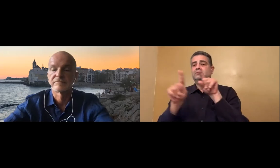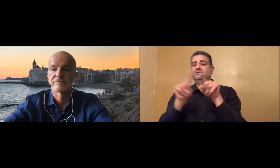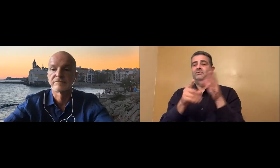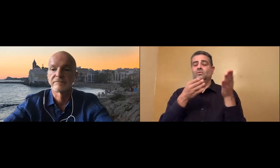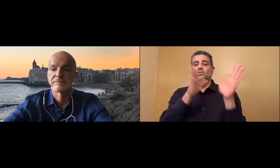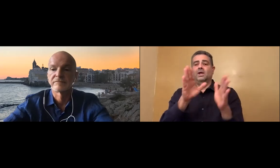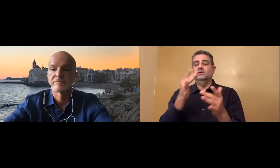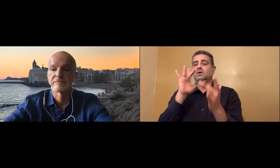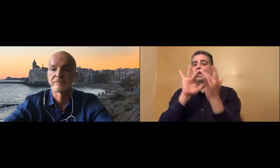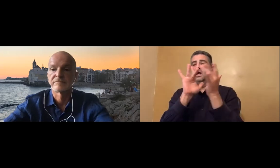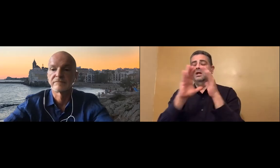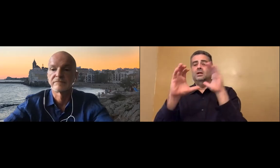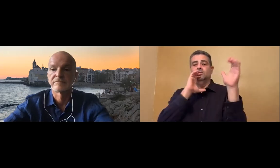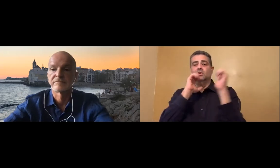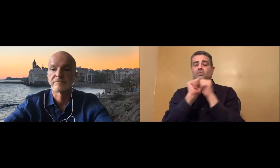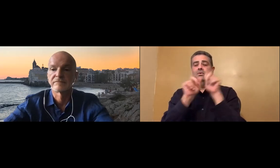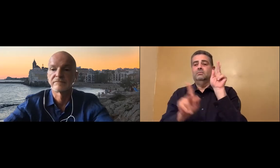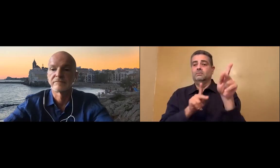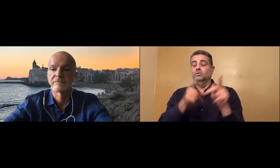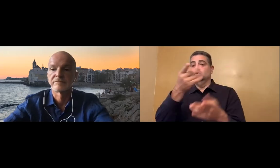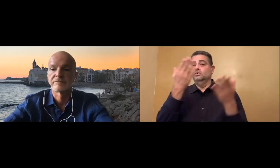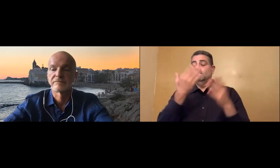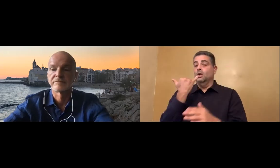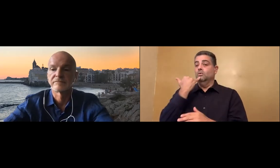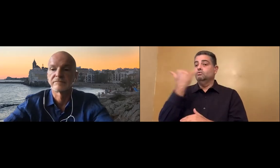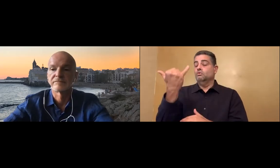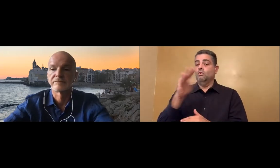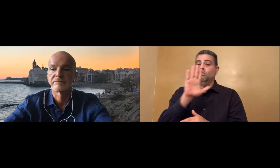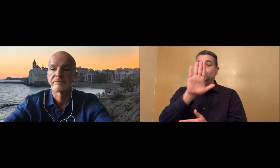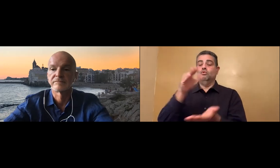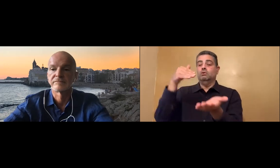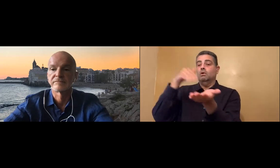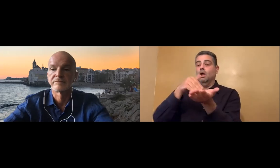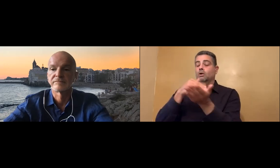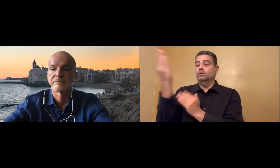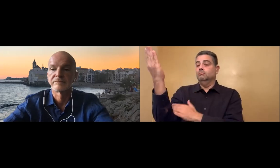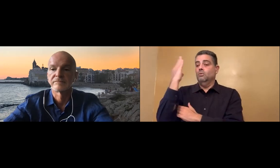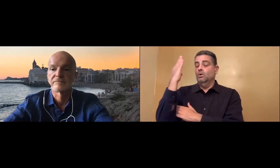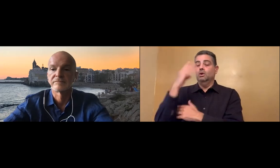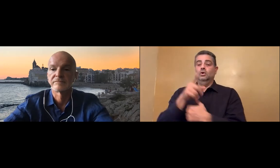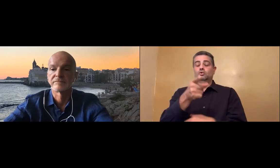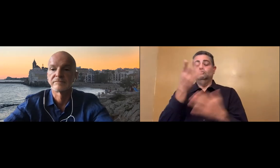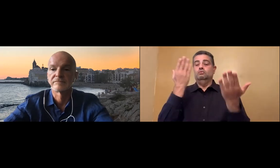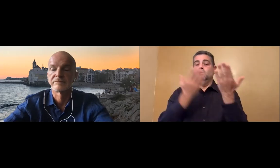Sighted people have options. So do we. In terms of how you want to communicate with people.